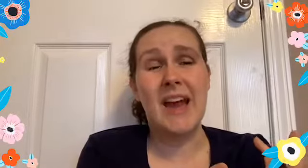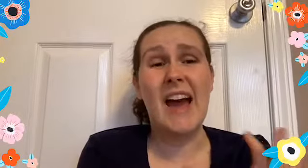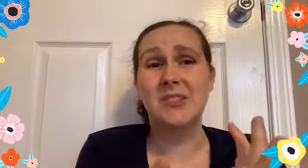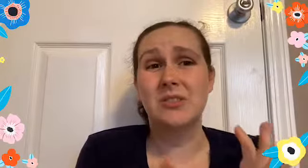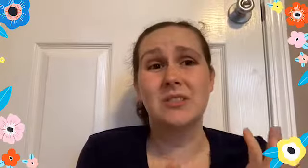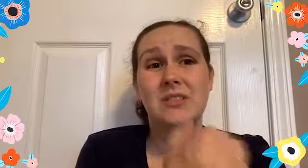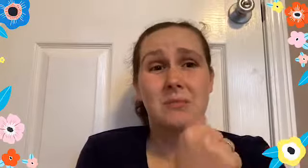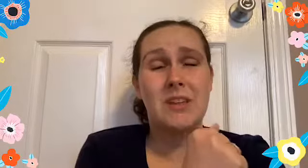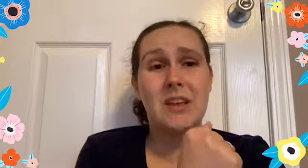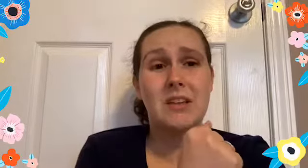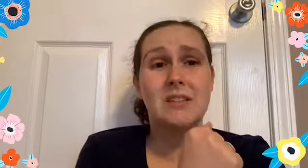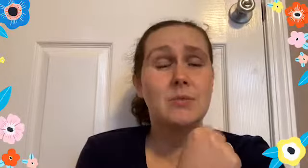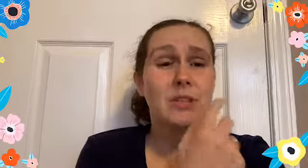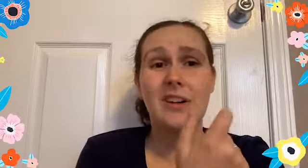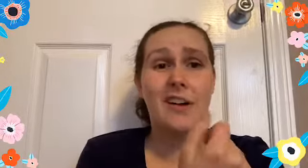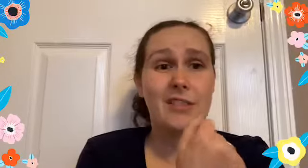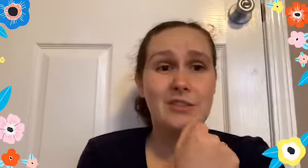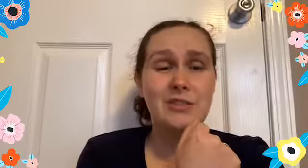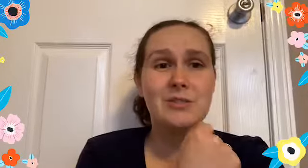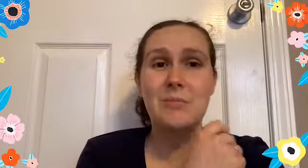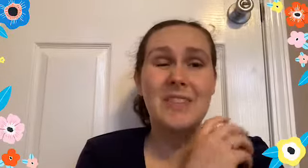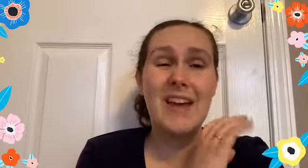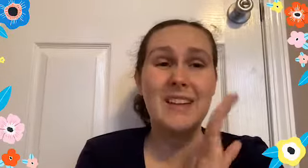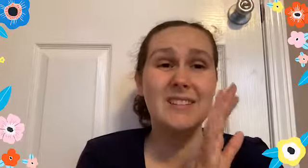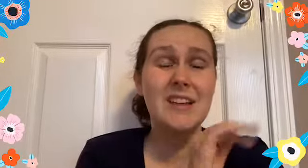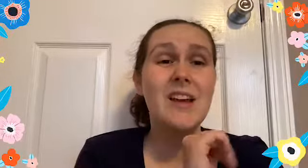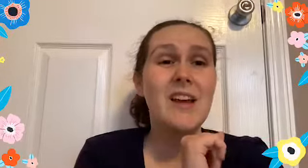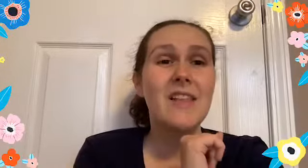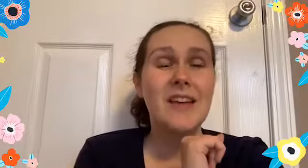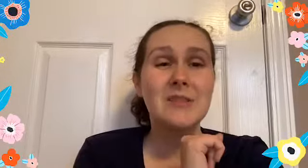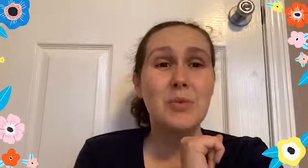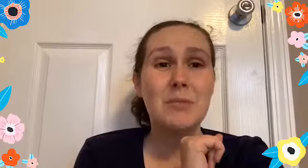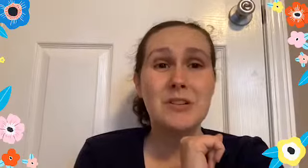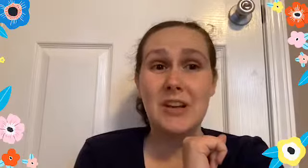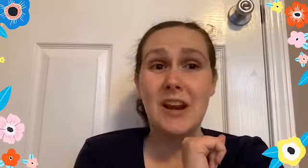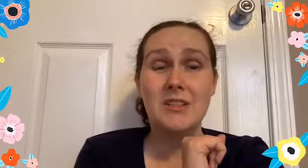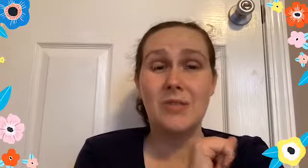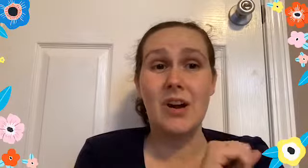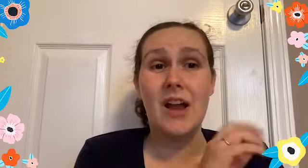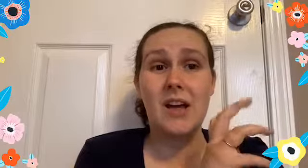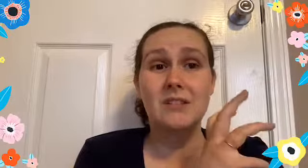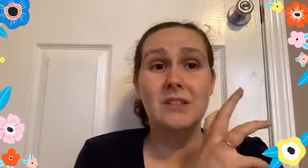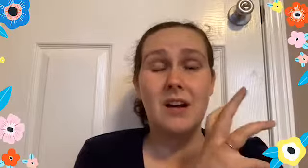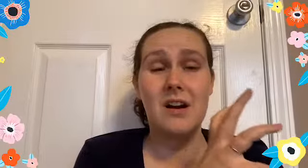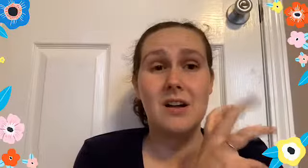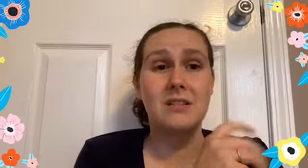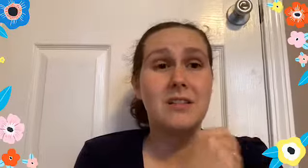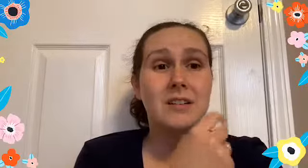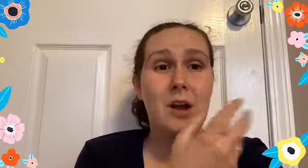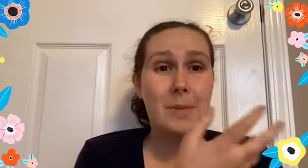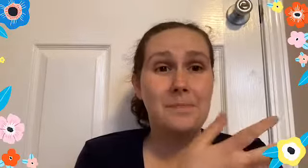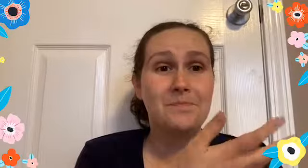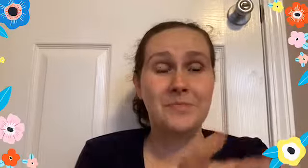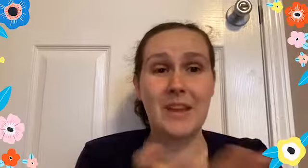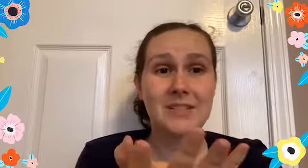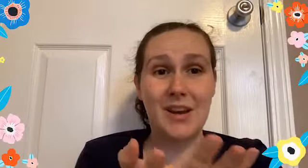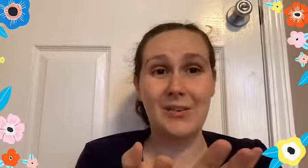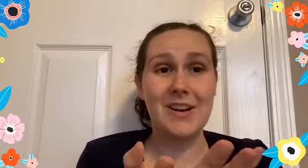a hazard to some of the kids with their health issues, but that's, that's pretty much it as far as the card, um, decorating